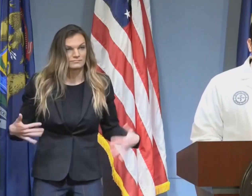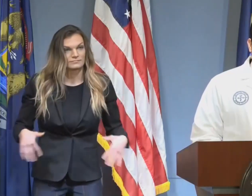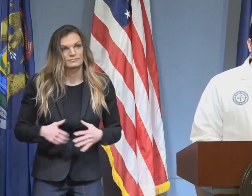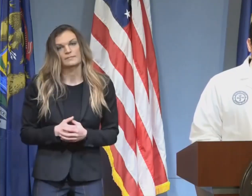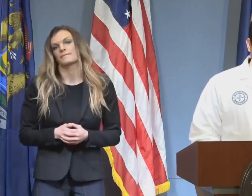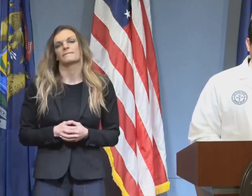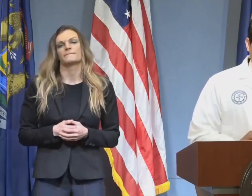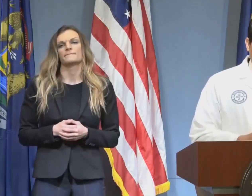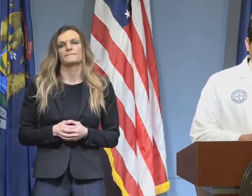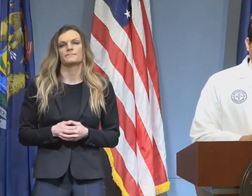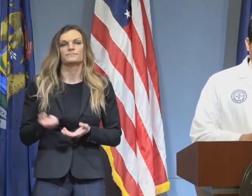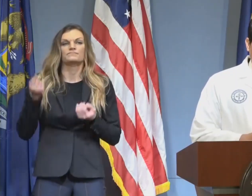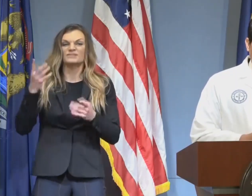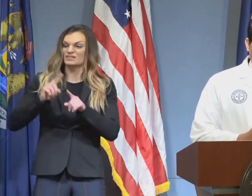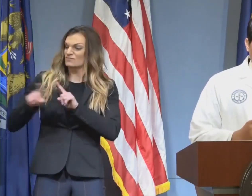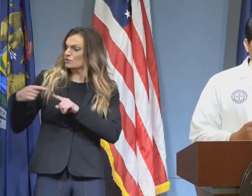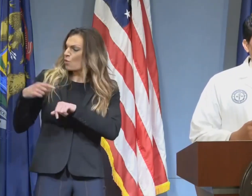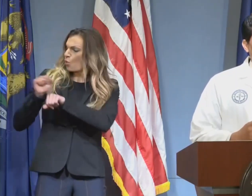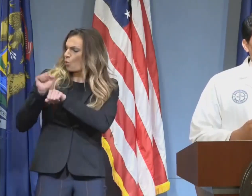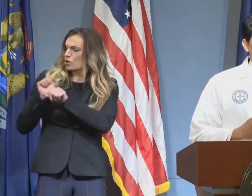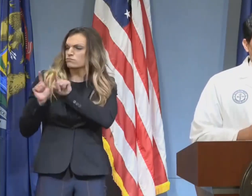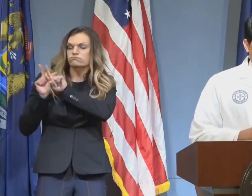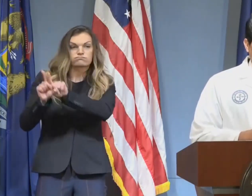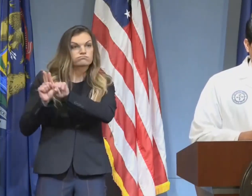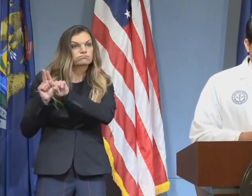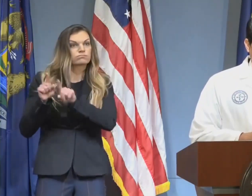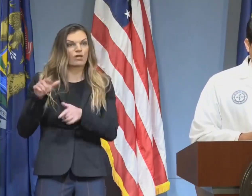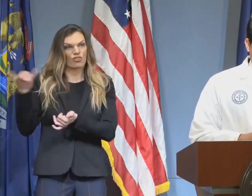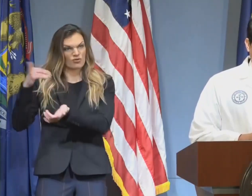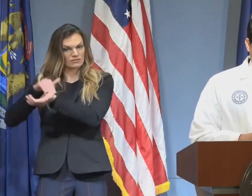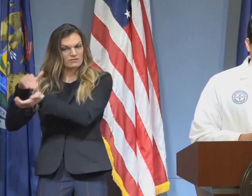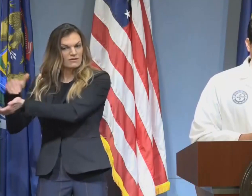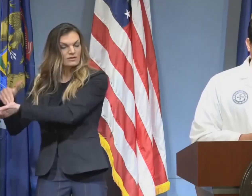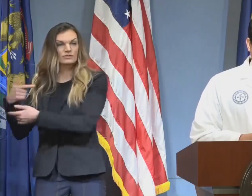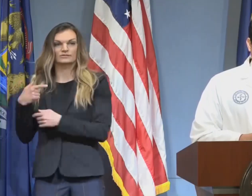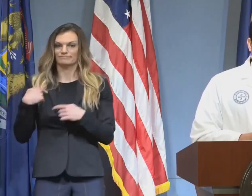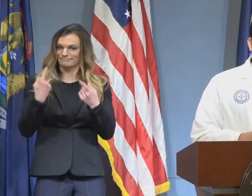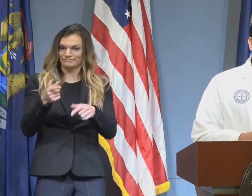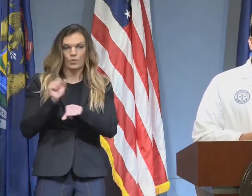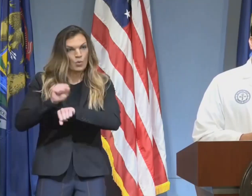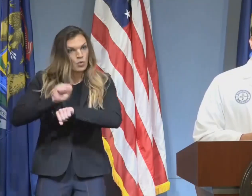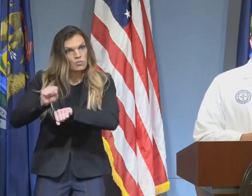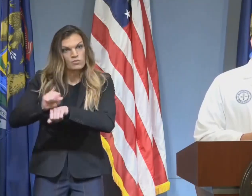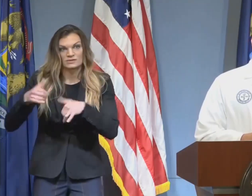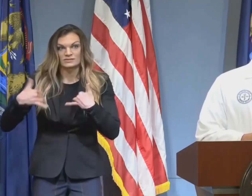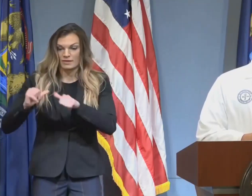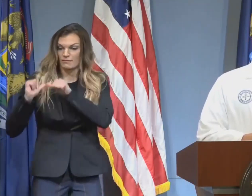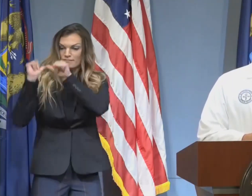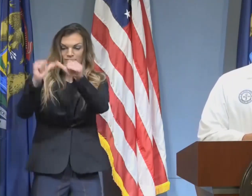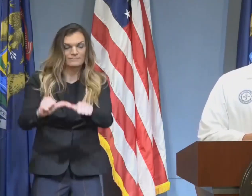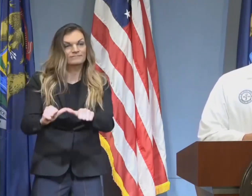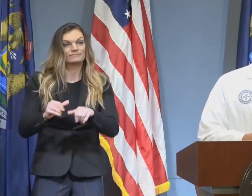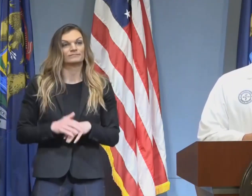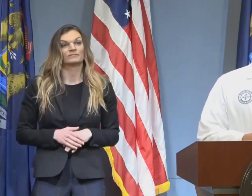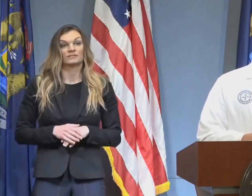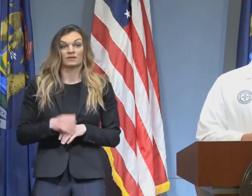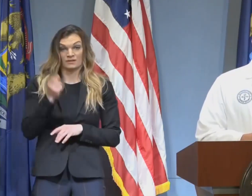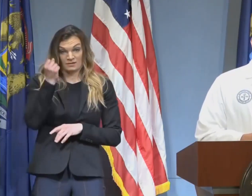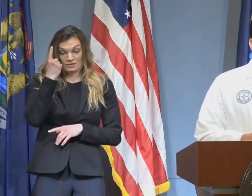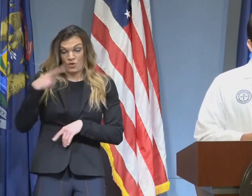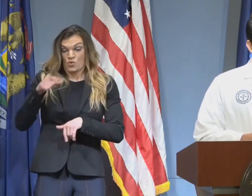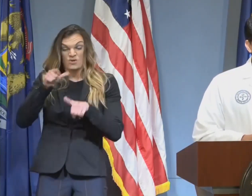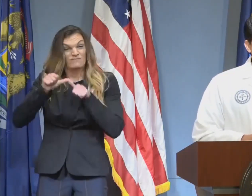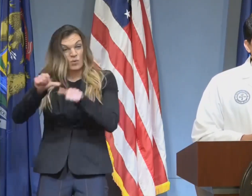Many of my colleagues throughout the state have been on the front lines of treating patients with COVID-19. For them, the hours have been long